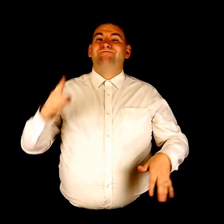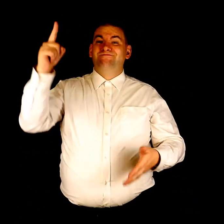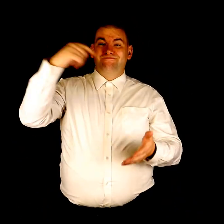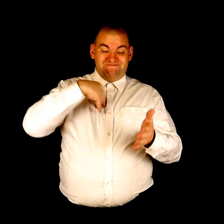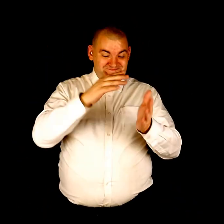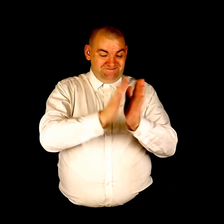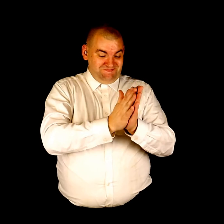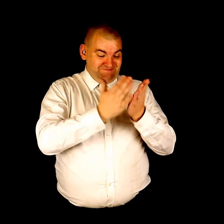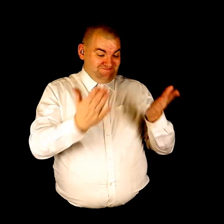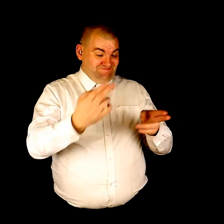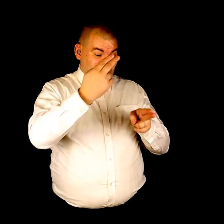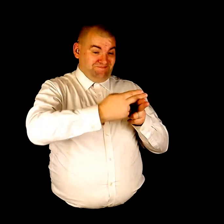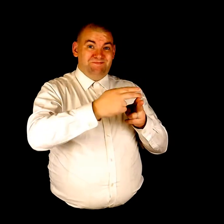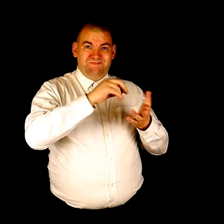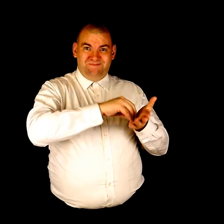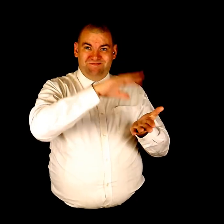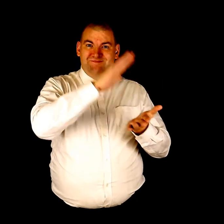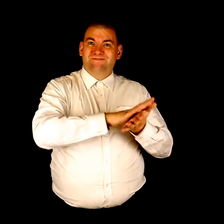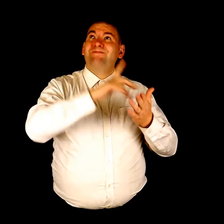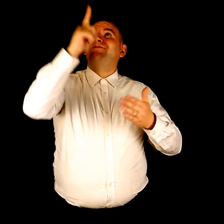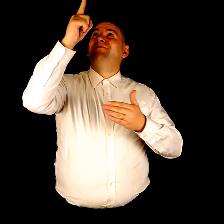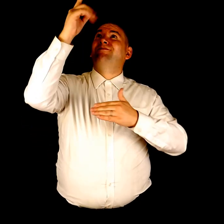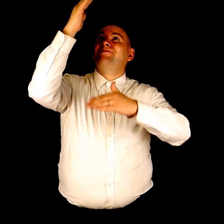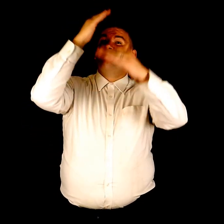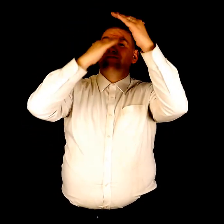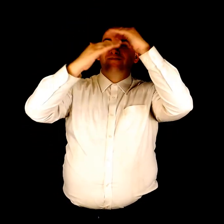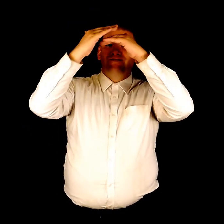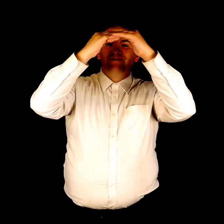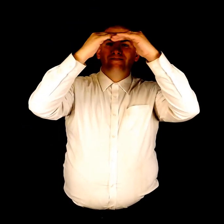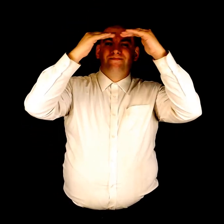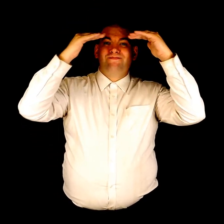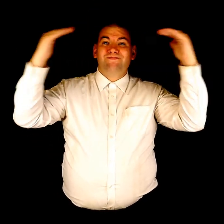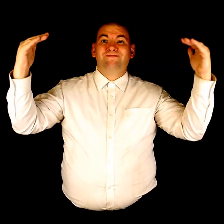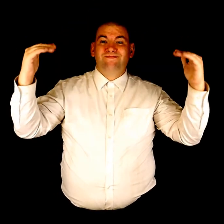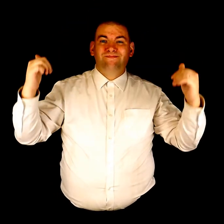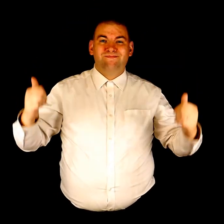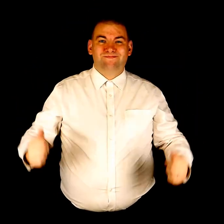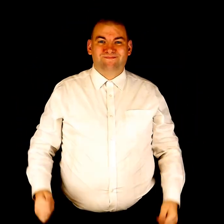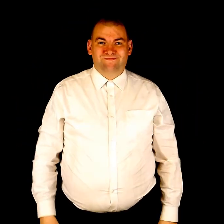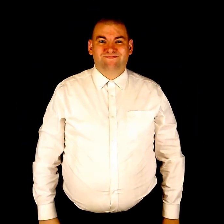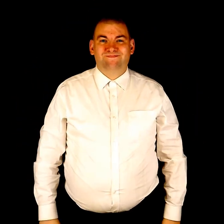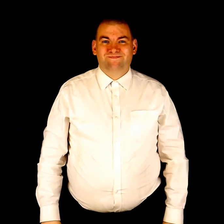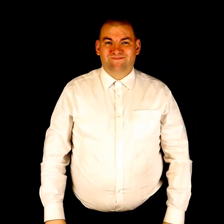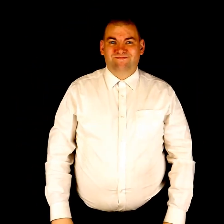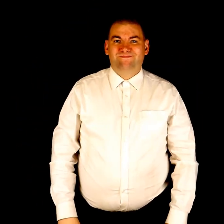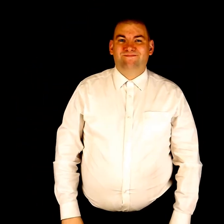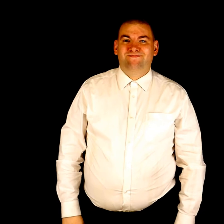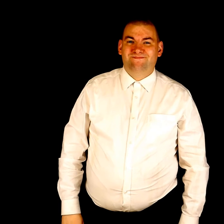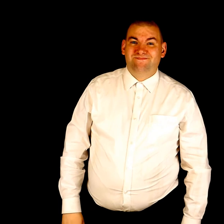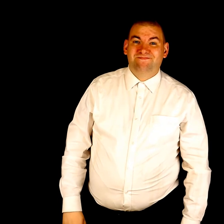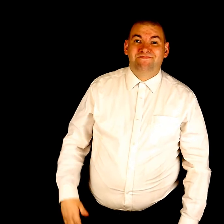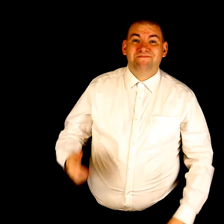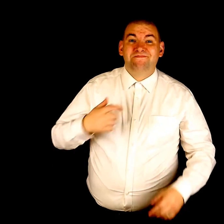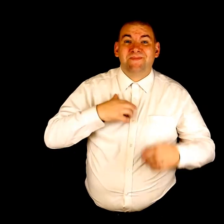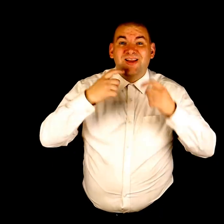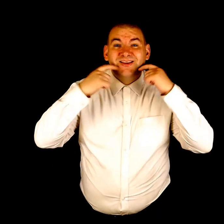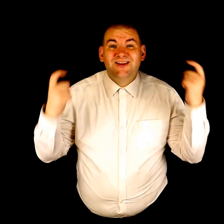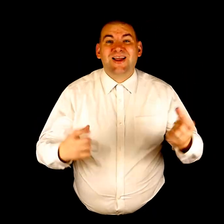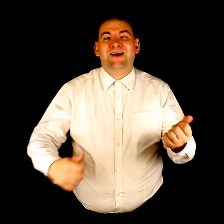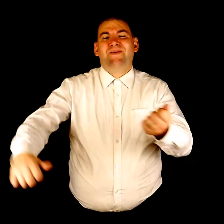name is recorded in the book of life in heaven My sins